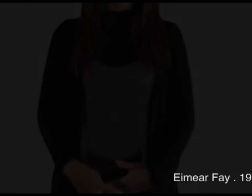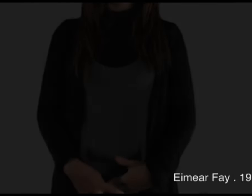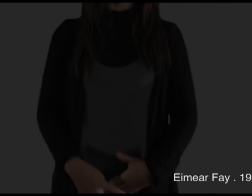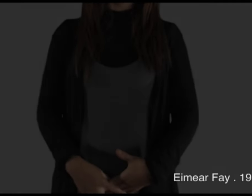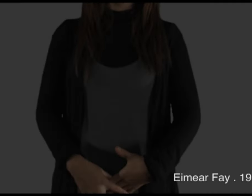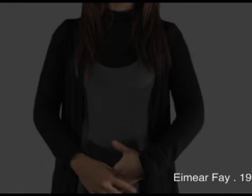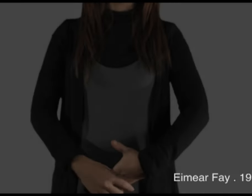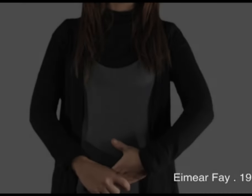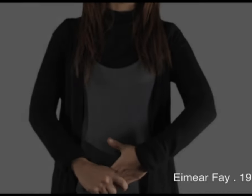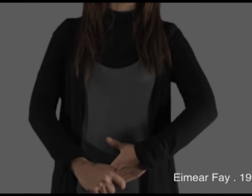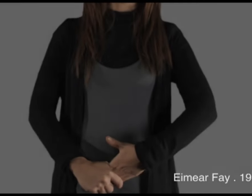My name is Emer.